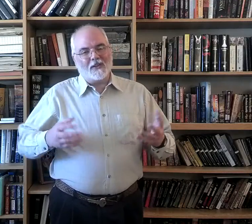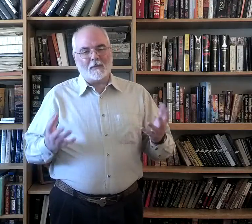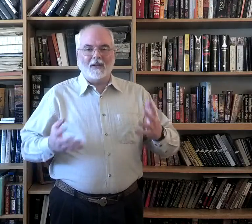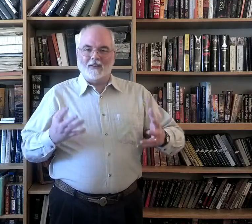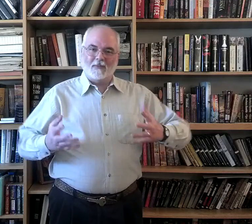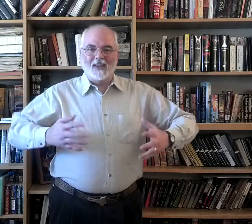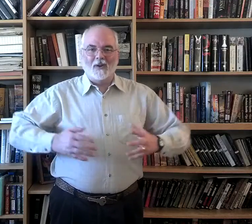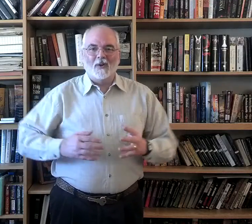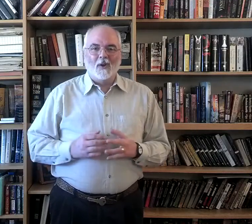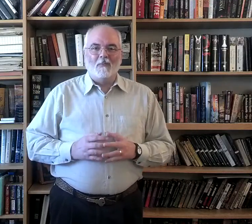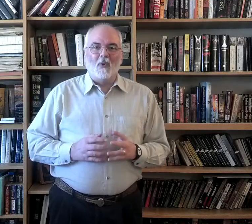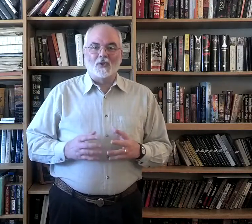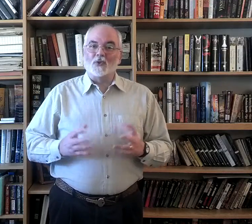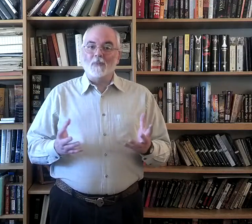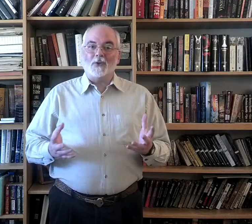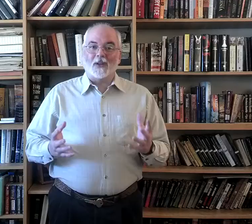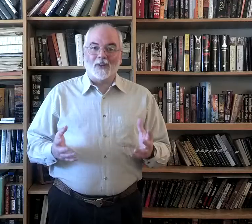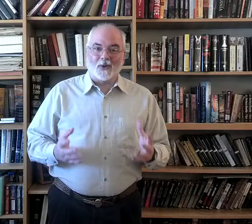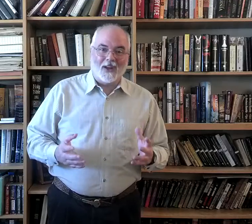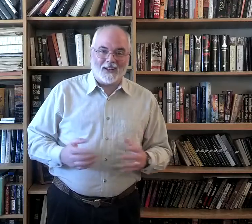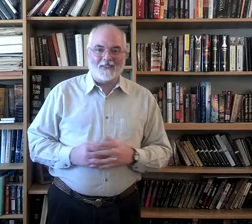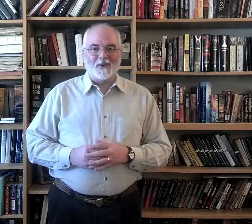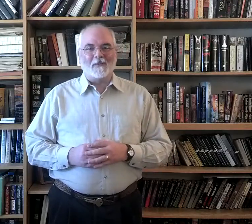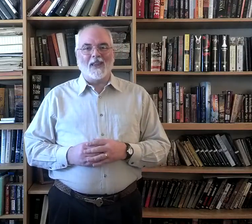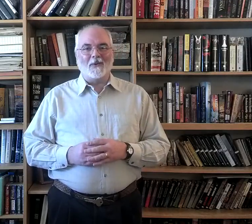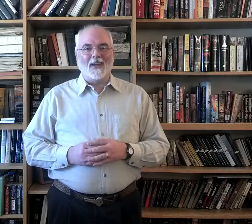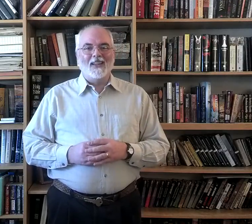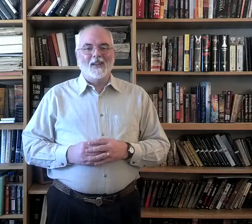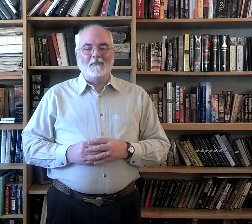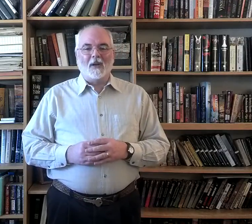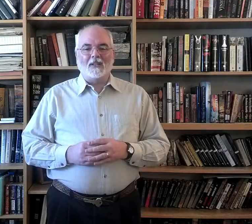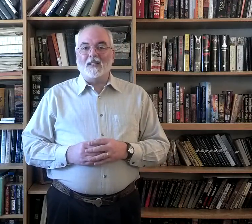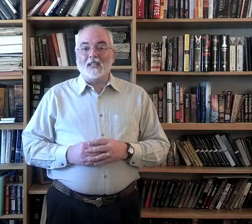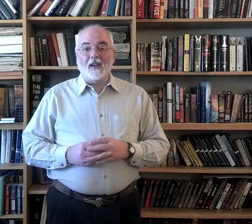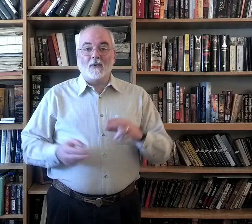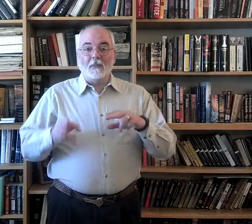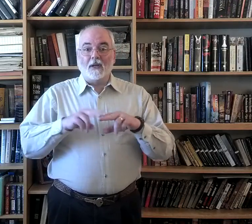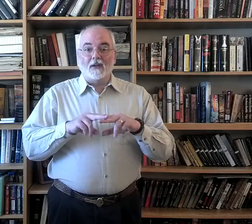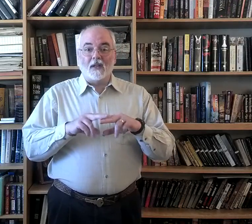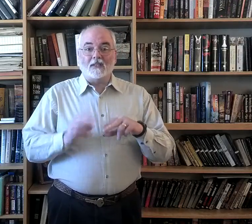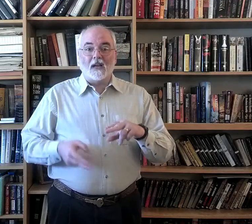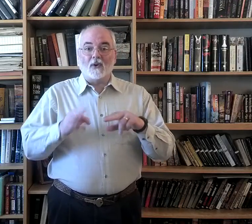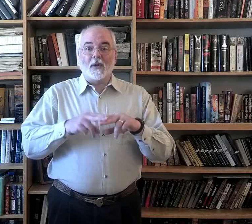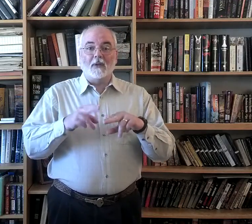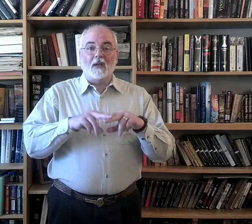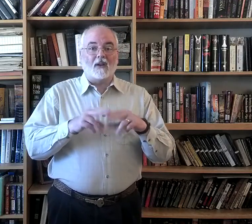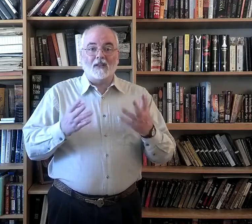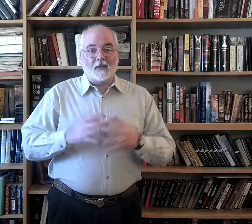out to be more scripturally correct, if you want to be that way. But the sign for build and the sign for rebuild are the same